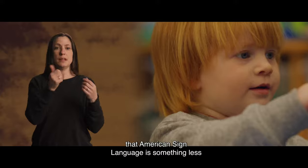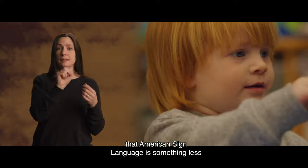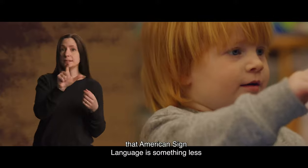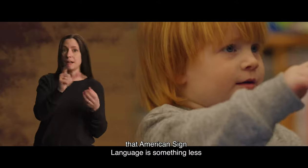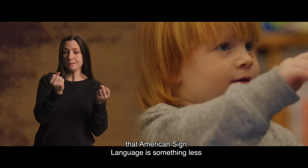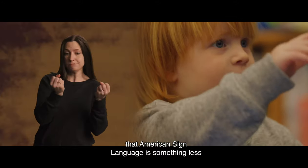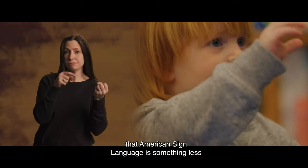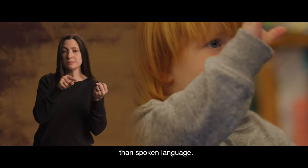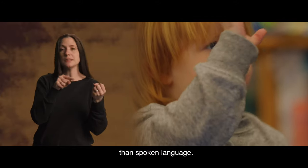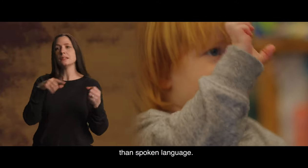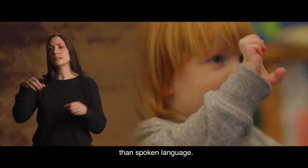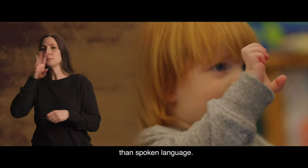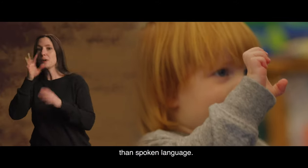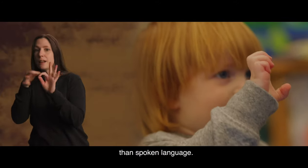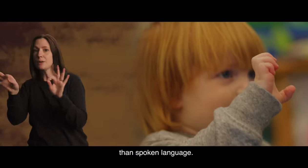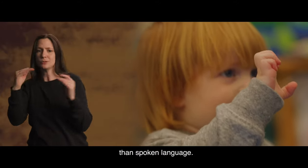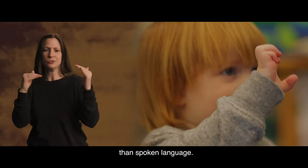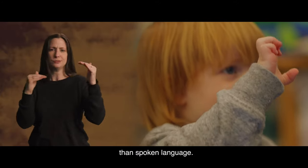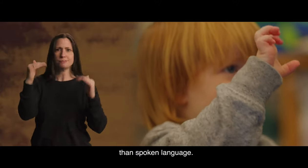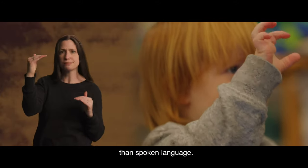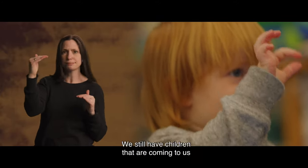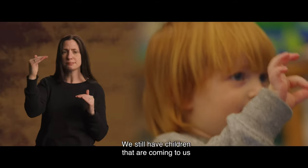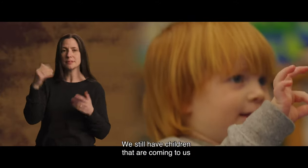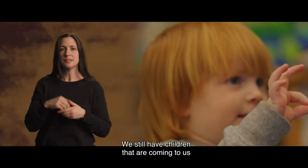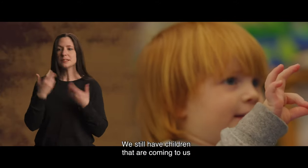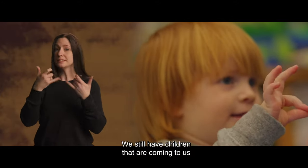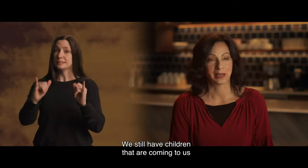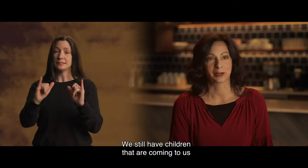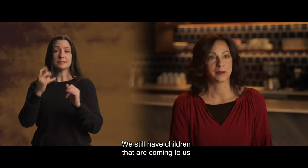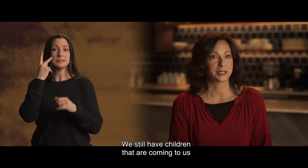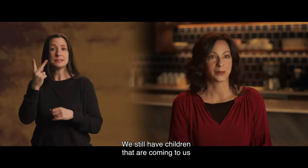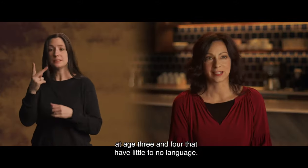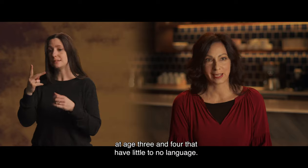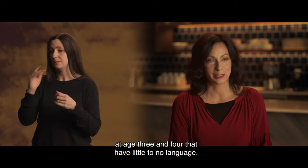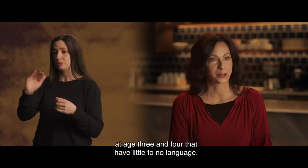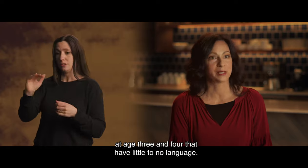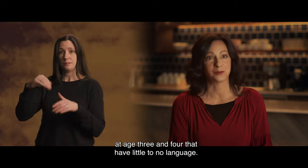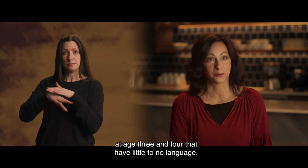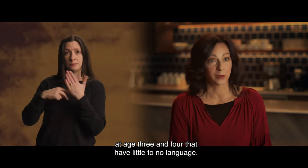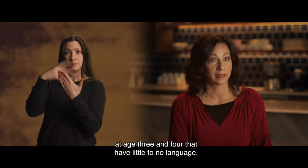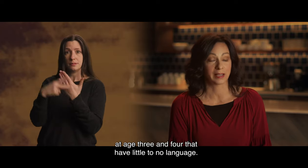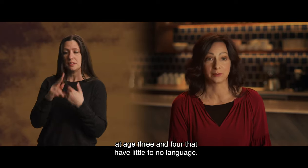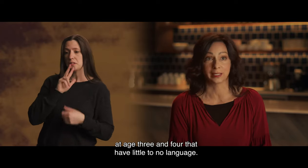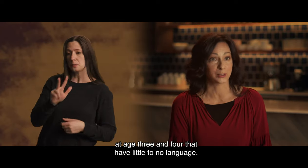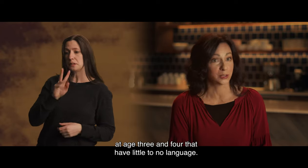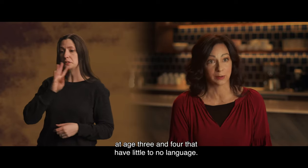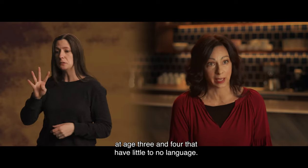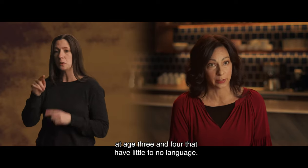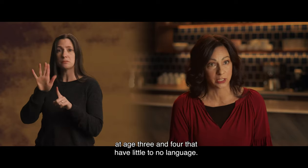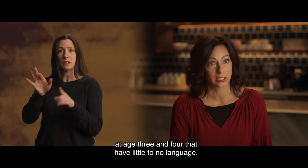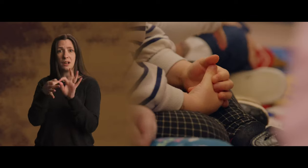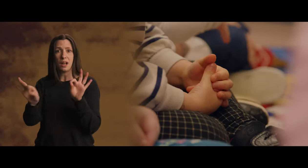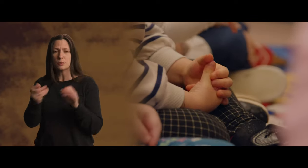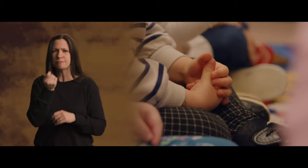American Sign Language is something less than spoken language. We still have children that are coming to us at age three and four that have little to